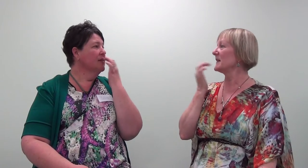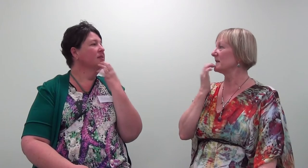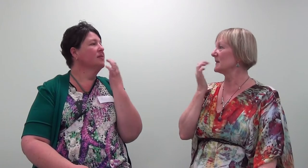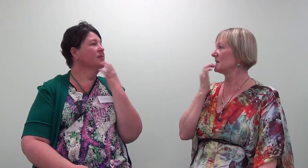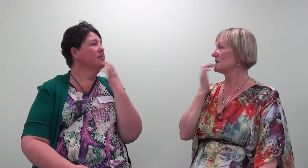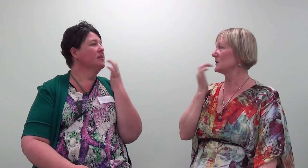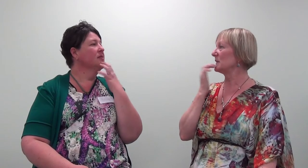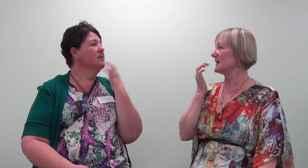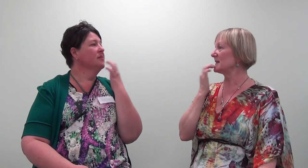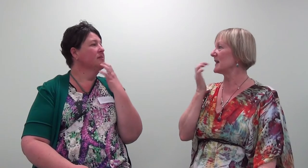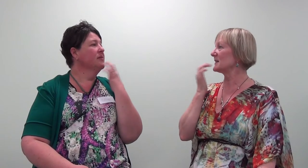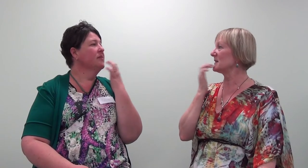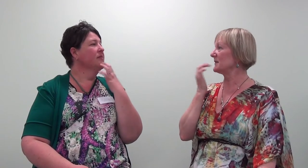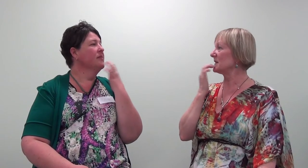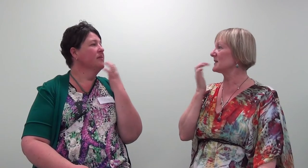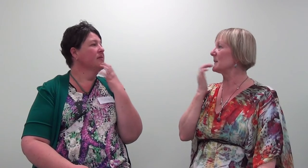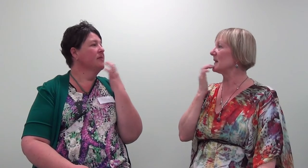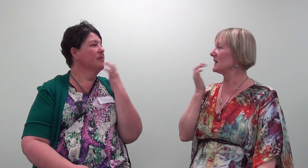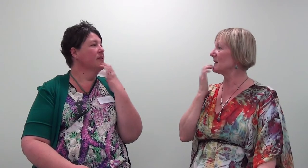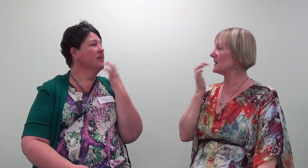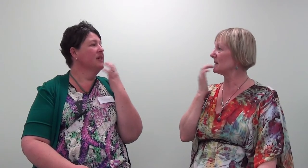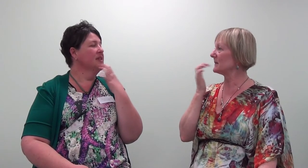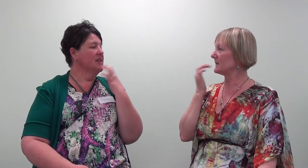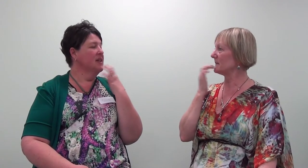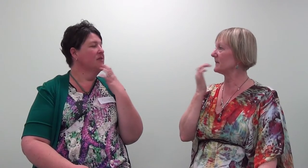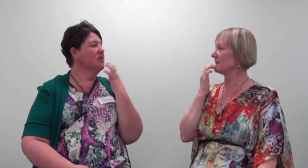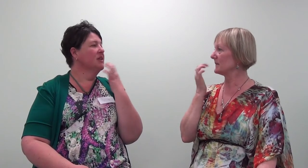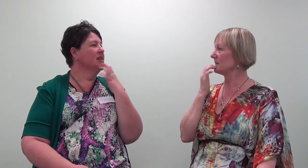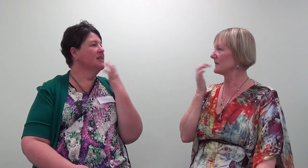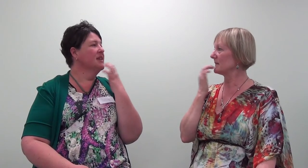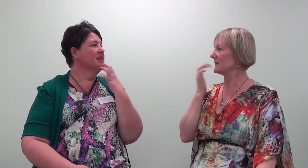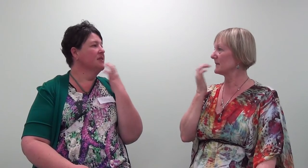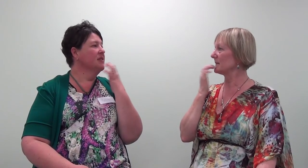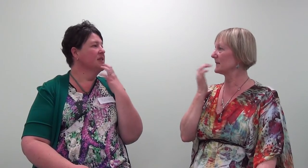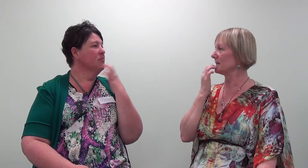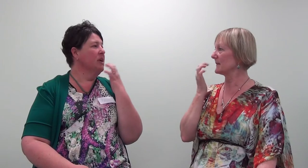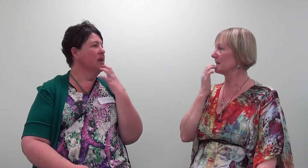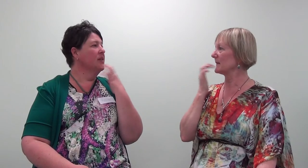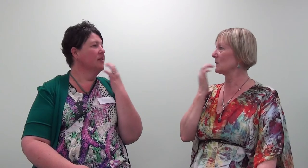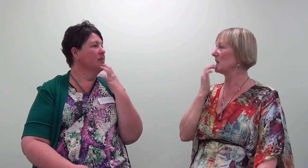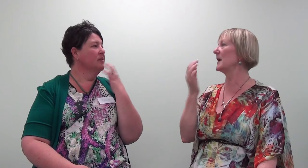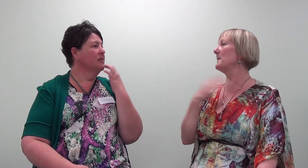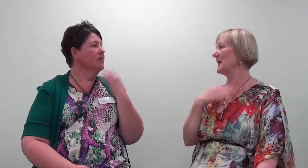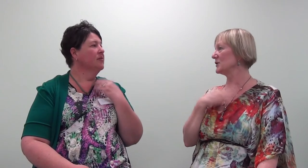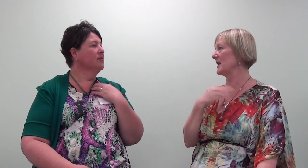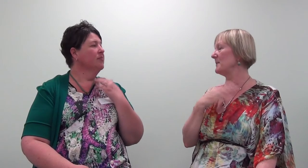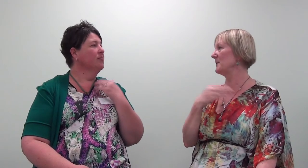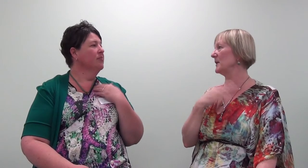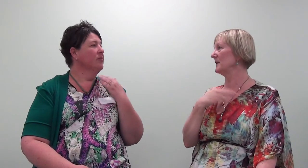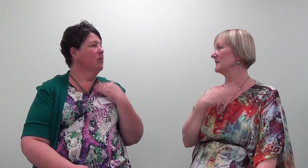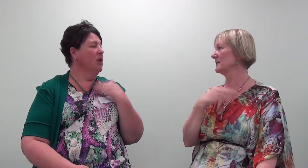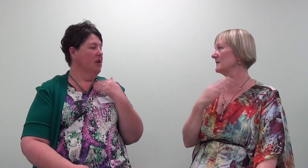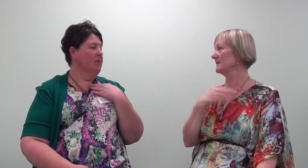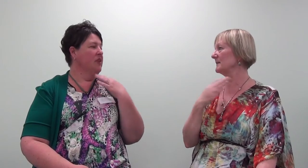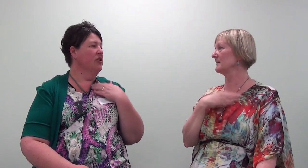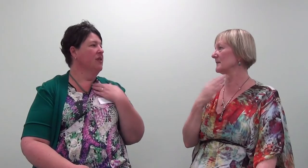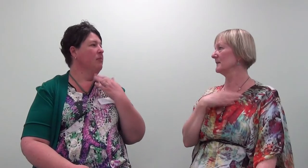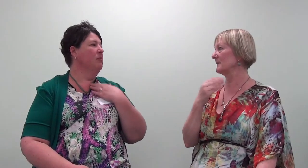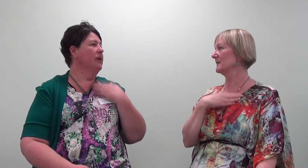safe to release that stiffness and pain. I imagine that memory.